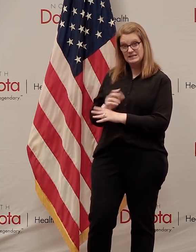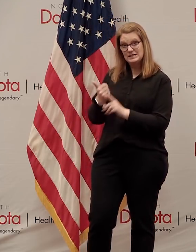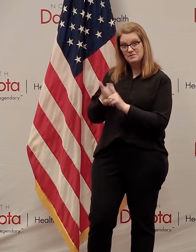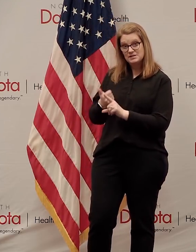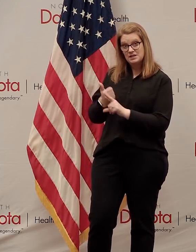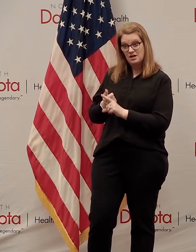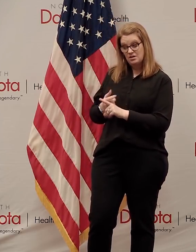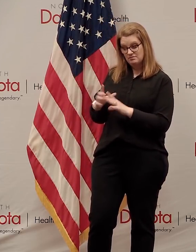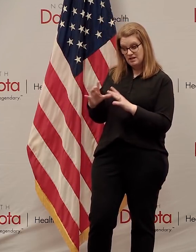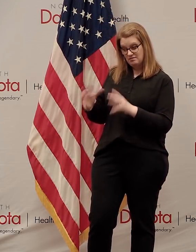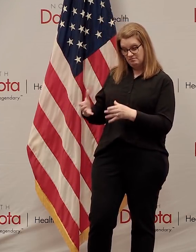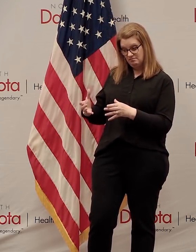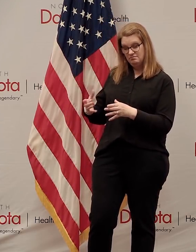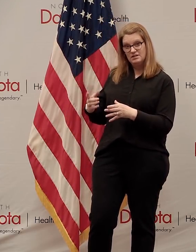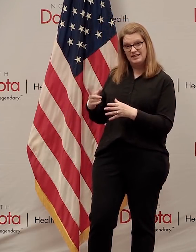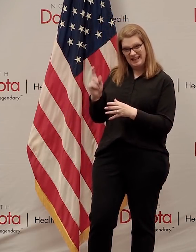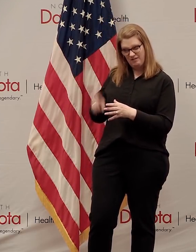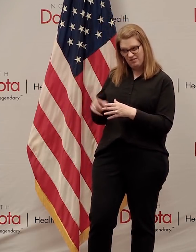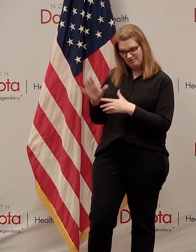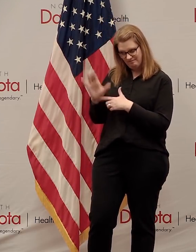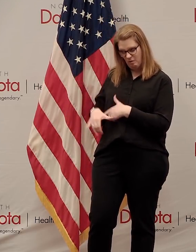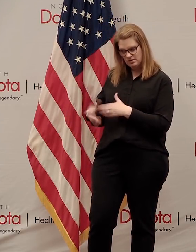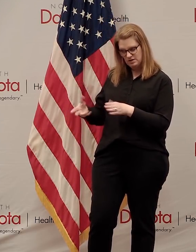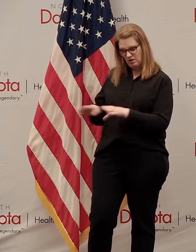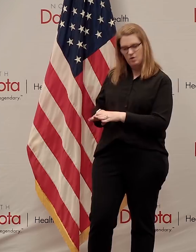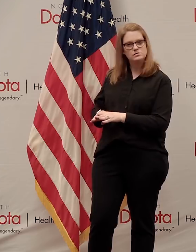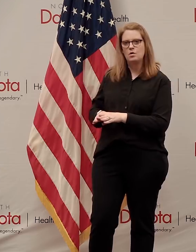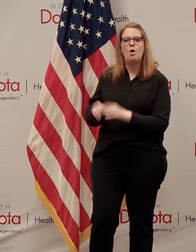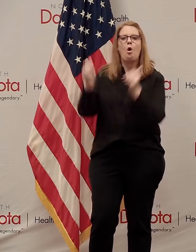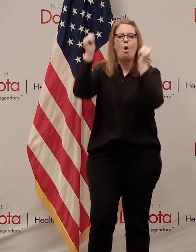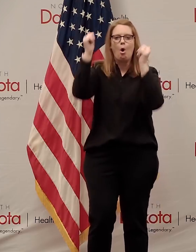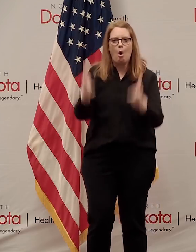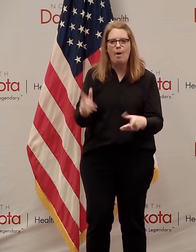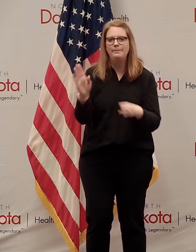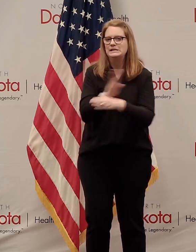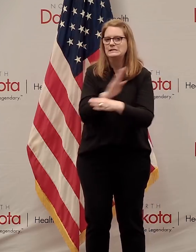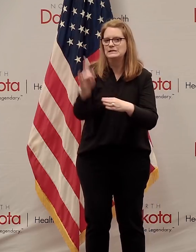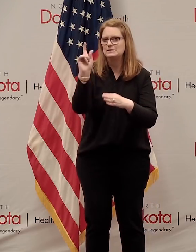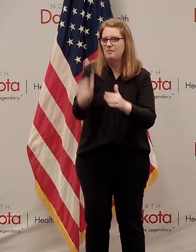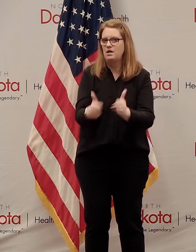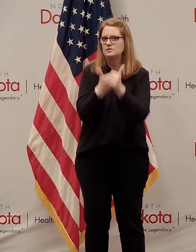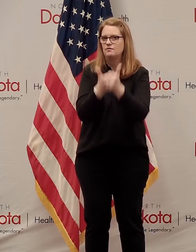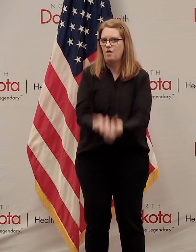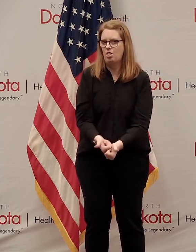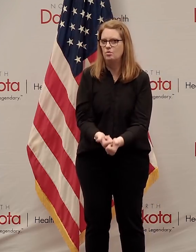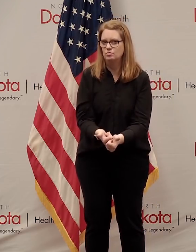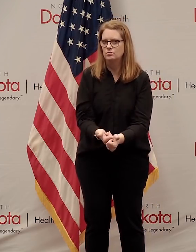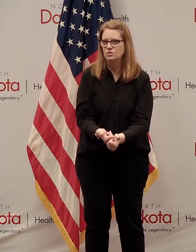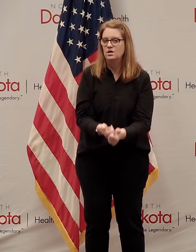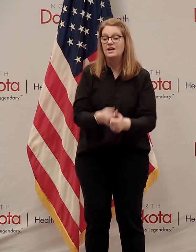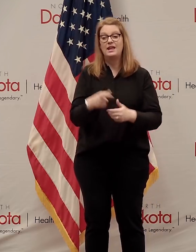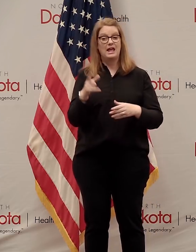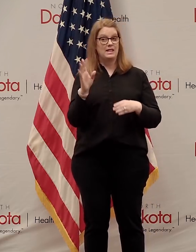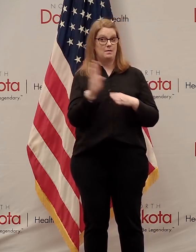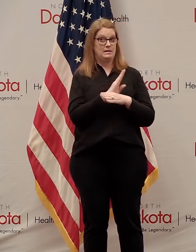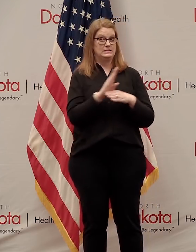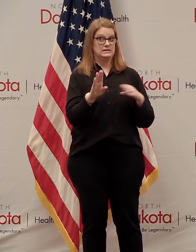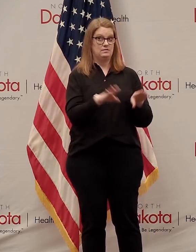to all businesses that we will go in the new normal. And, again, businesses that have been open,